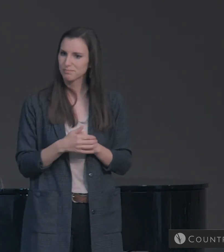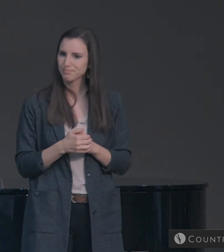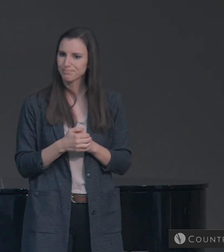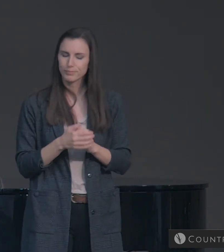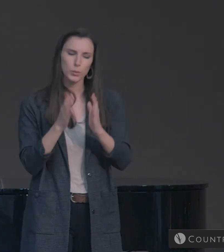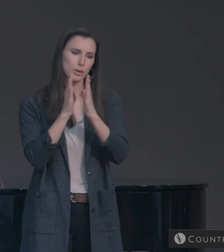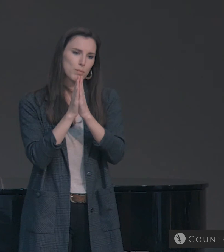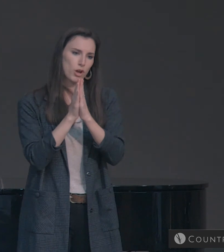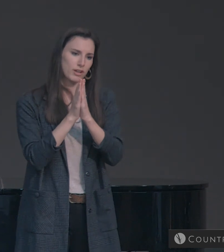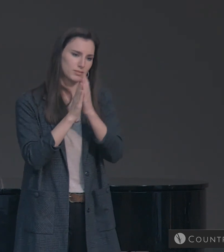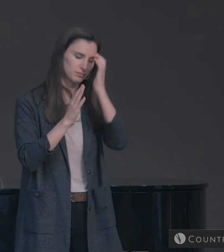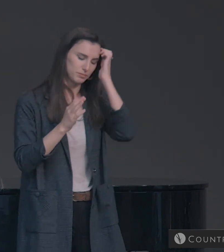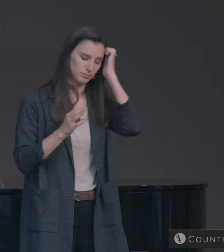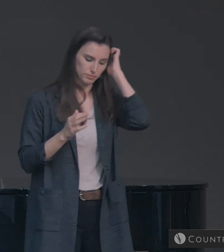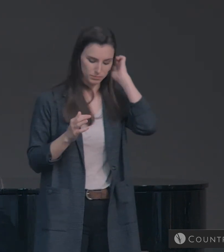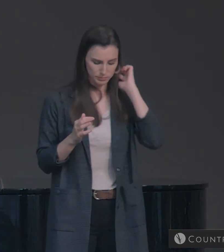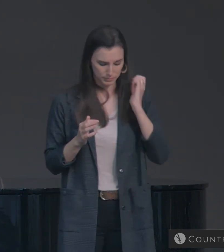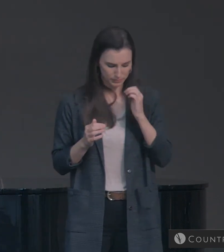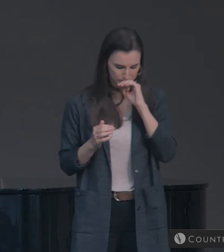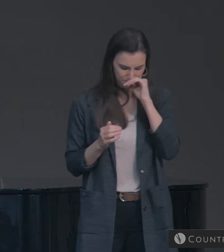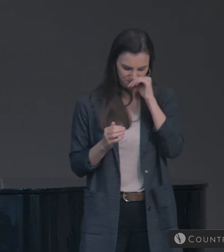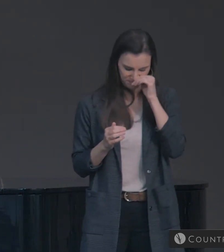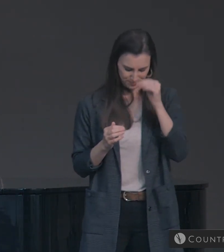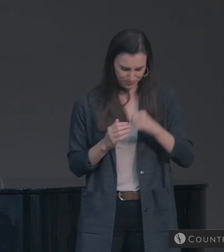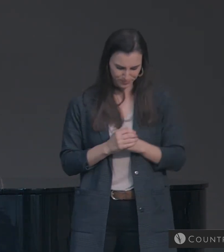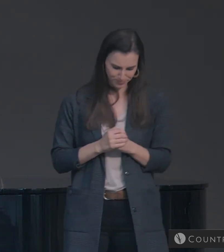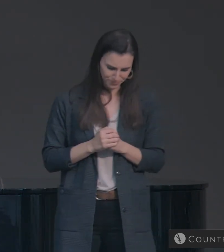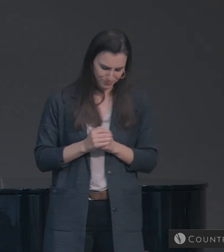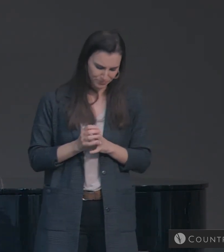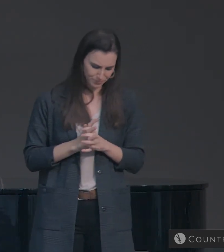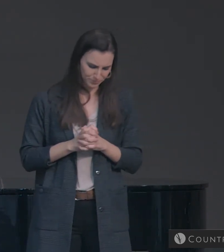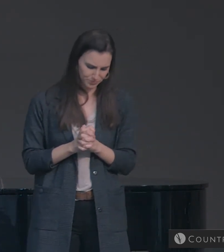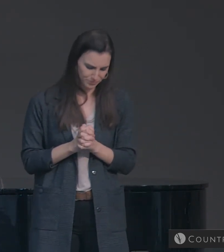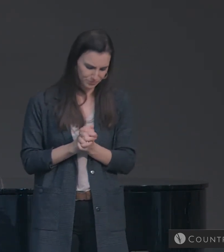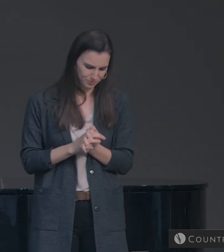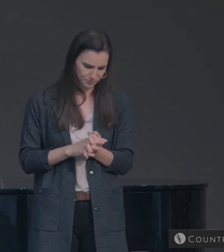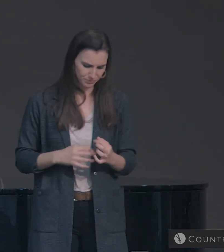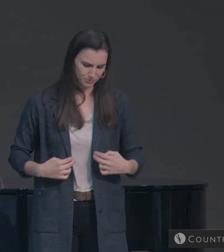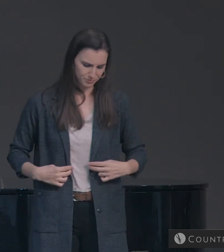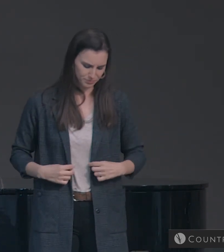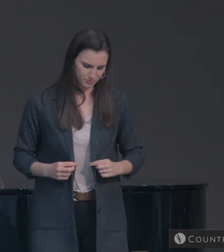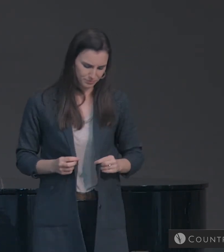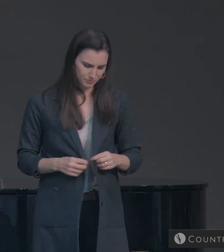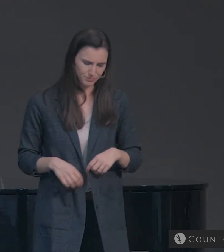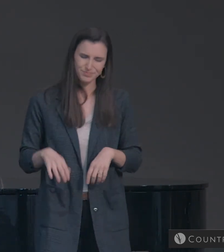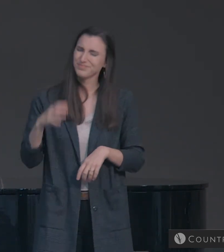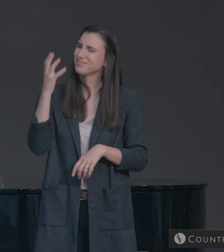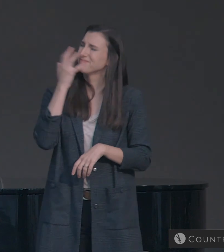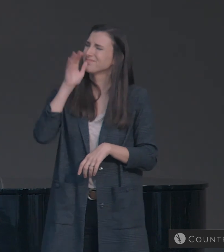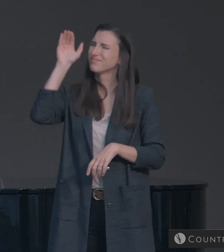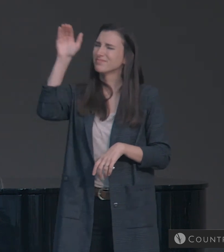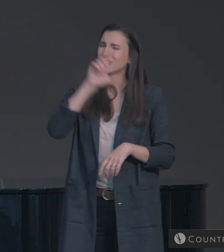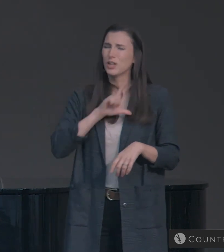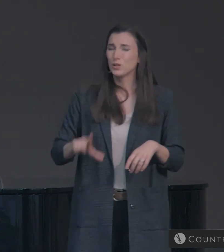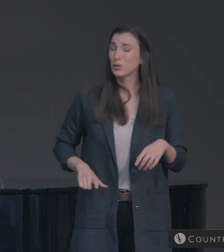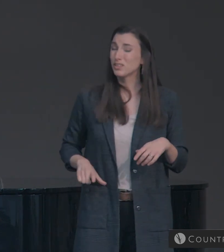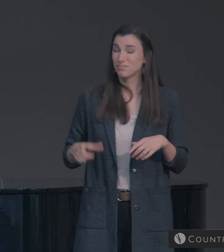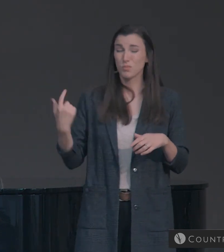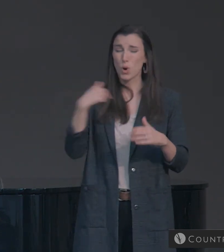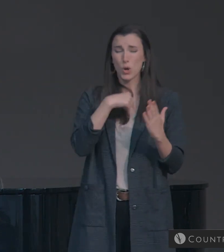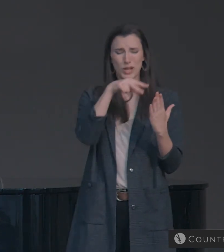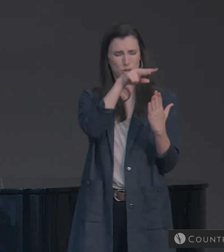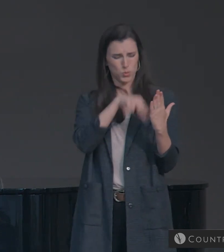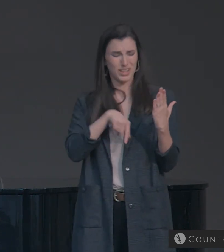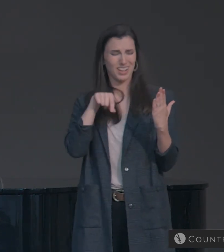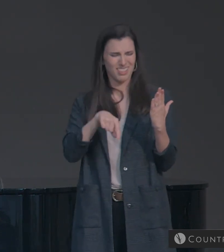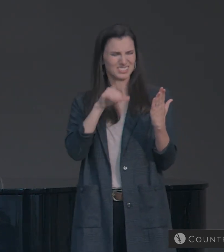Lord, there's so many things that fill our minds when reading this section. So many